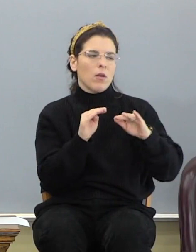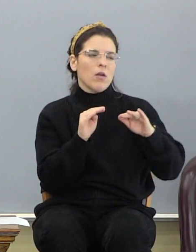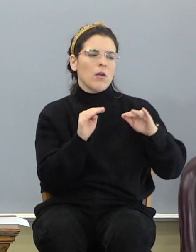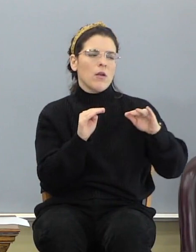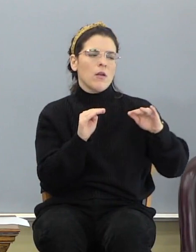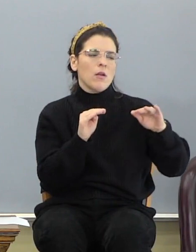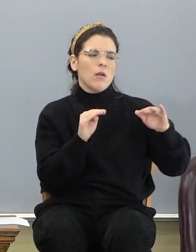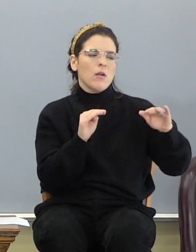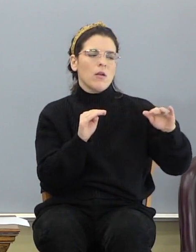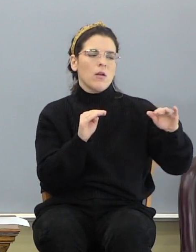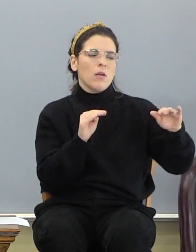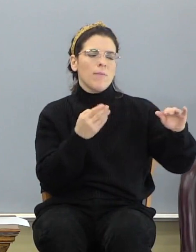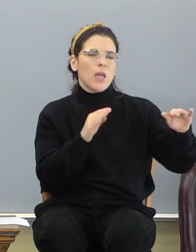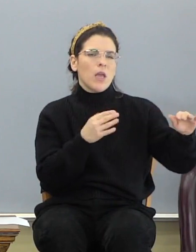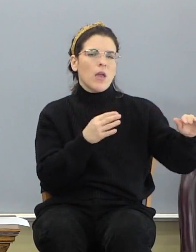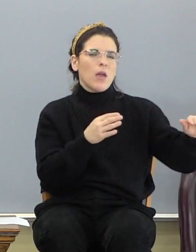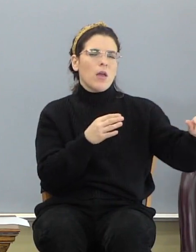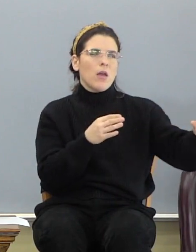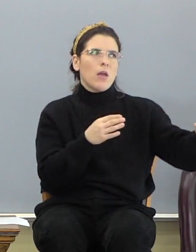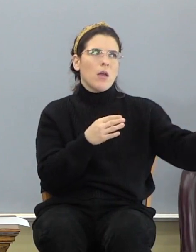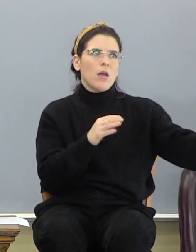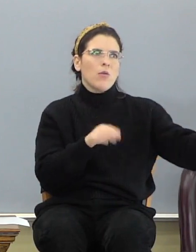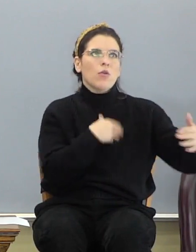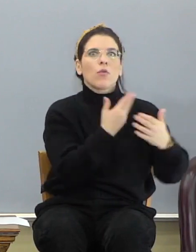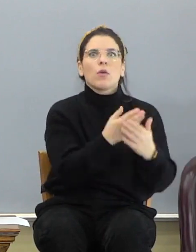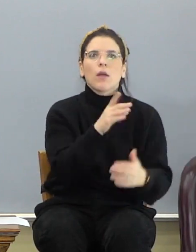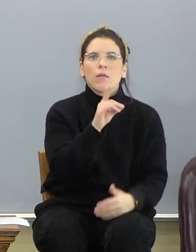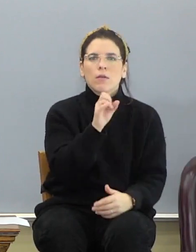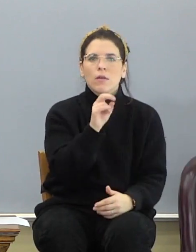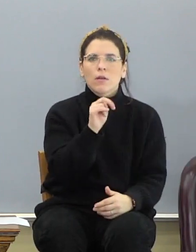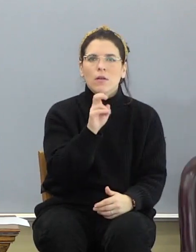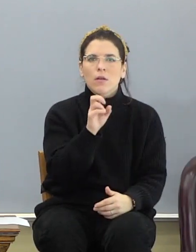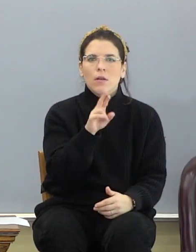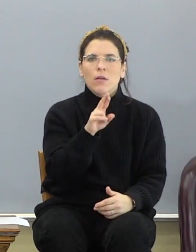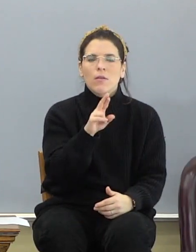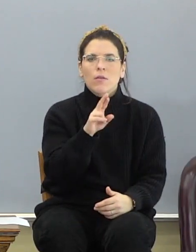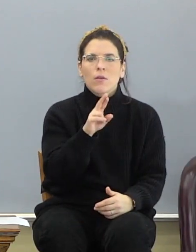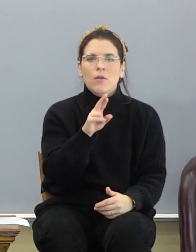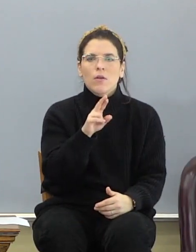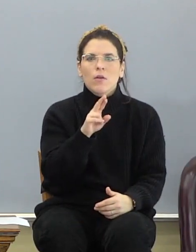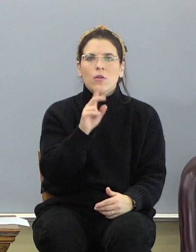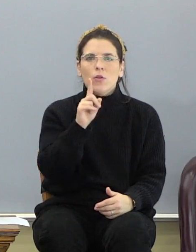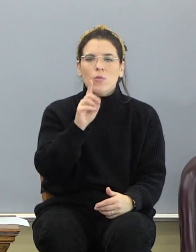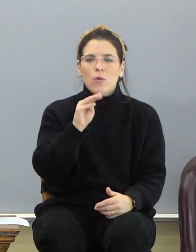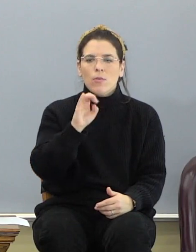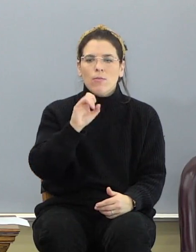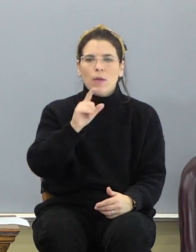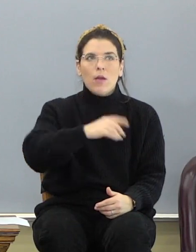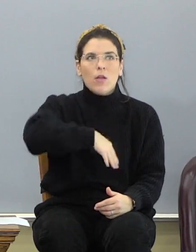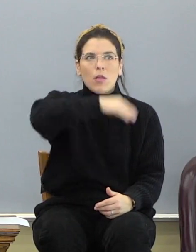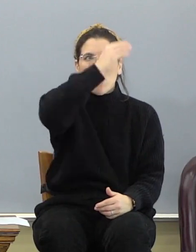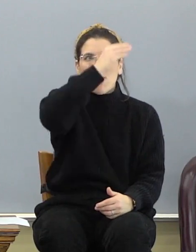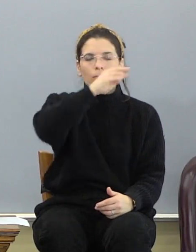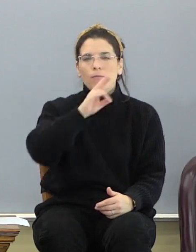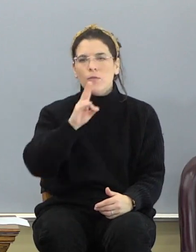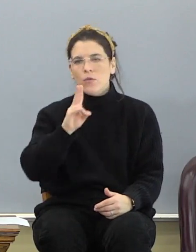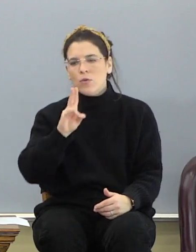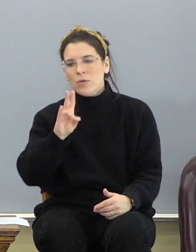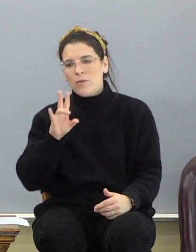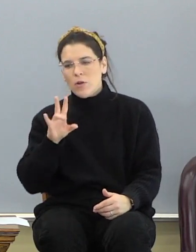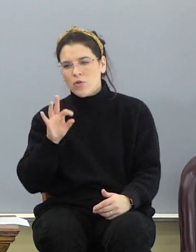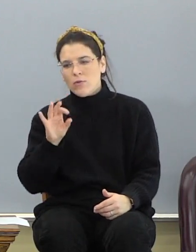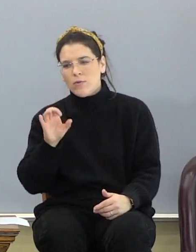Flat as a pancake. But when you get to Denver, you're 5,200 feet in the area, you're a mile up. You're about 700 feet here. So